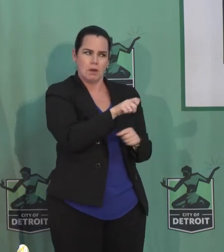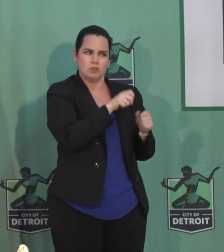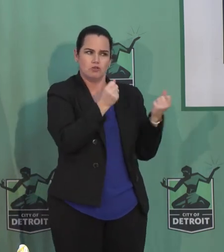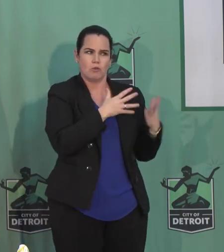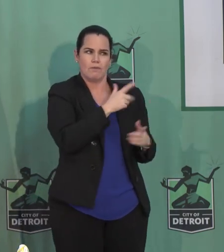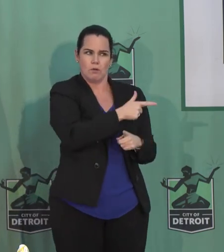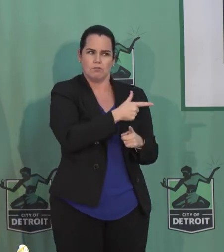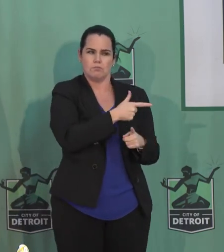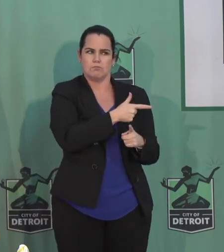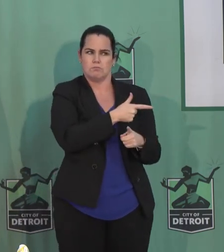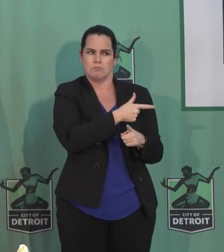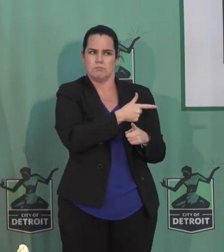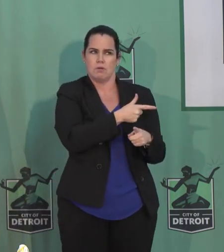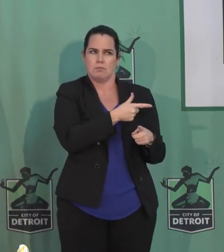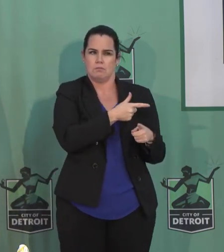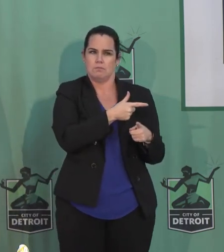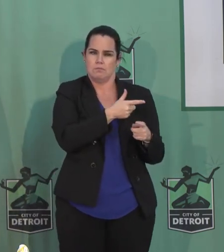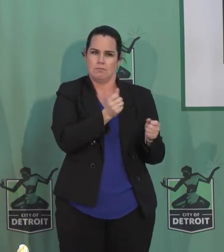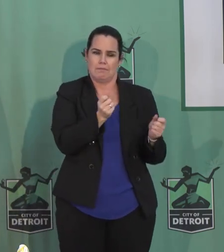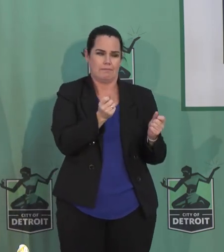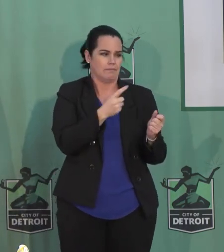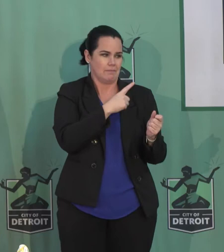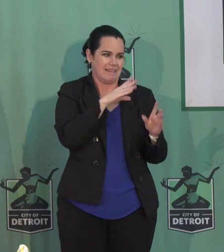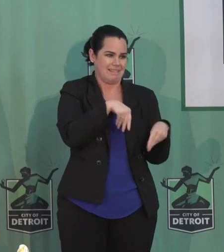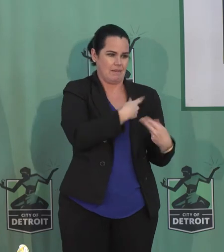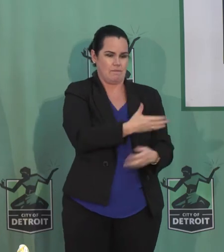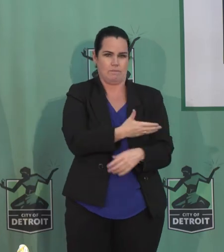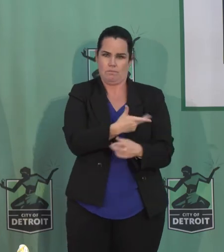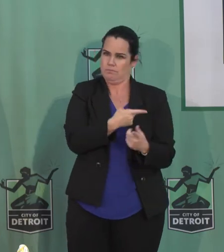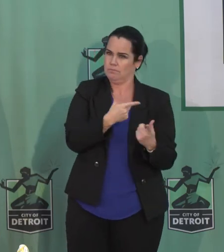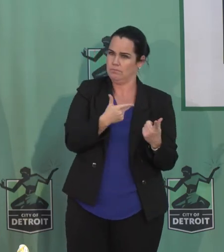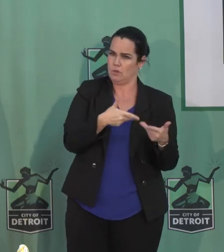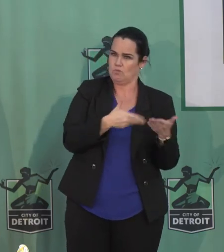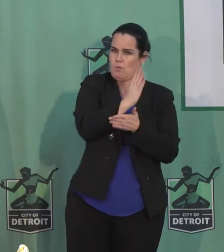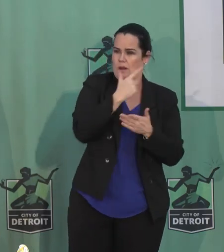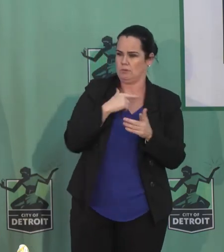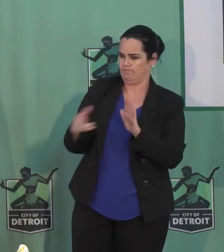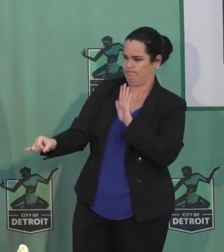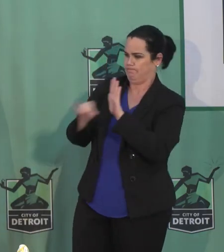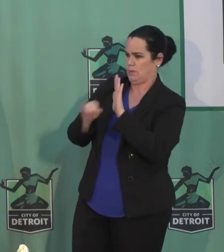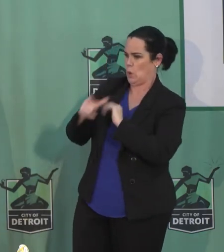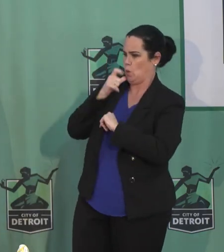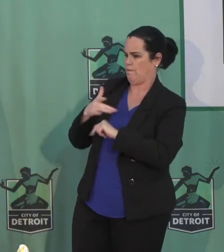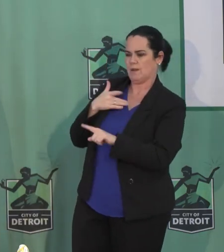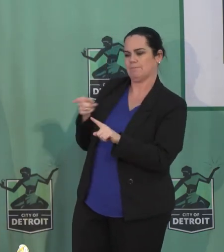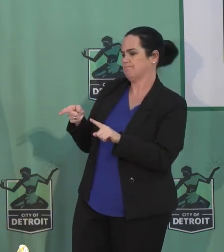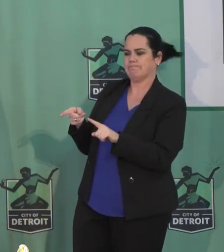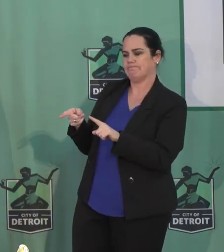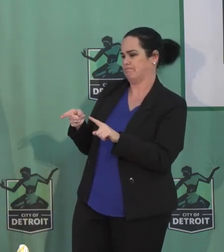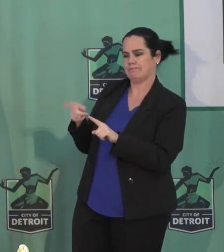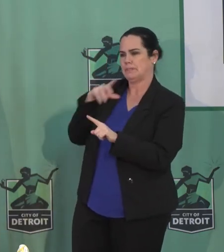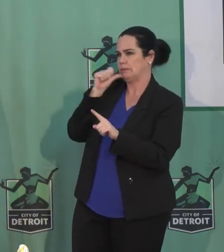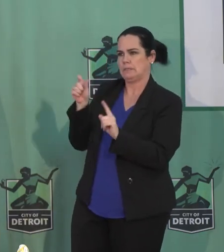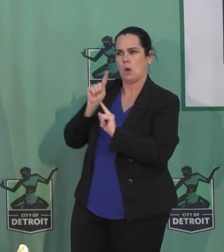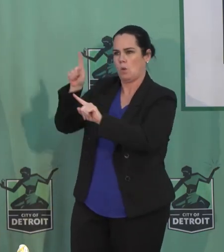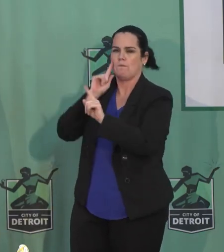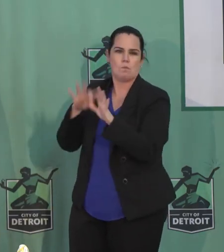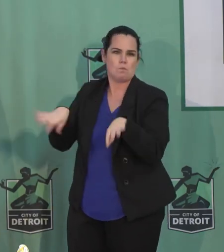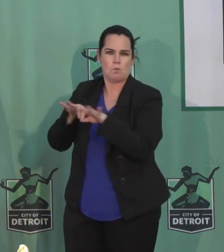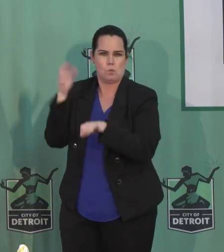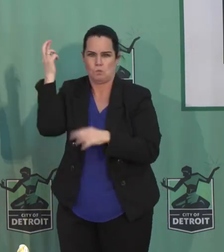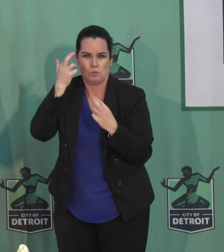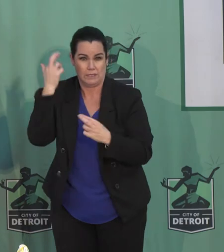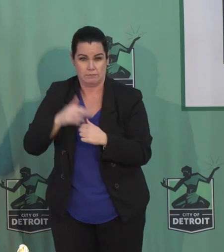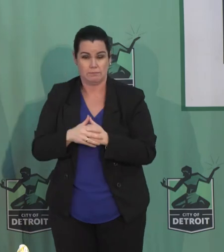believe are actually performing those jobs. And our transit police officers may